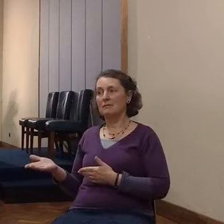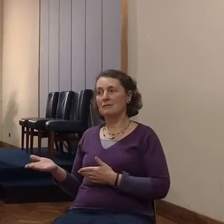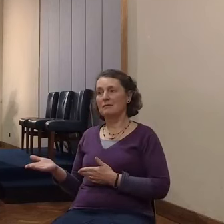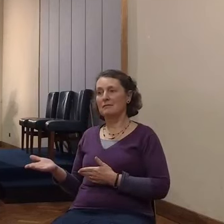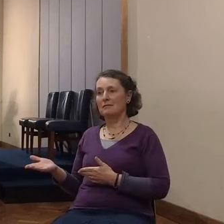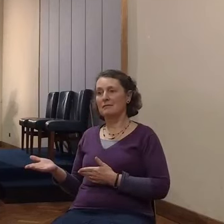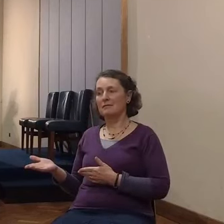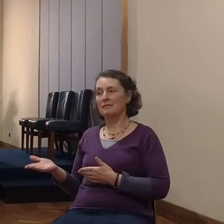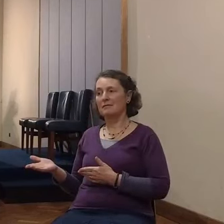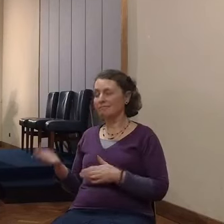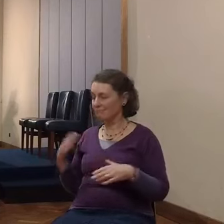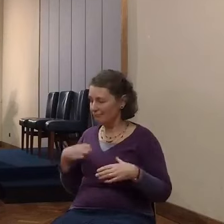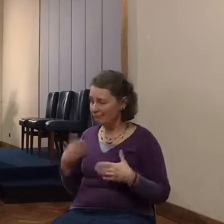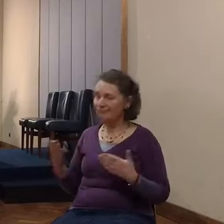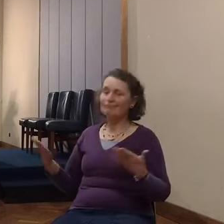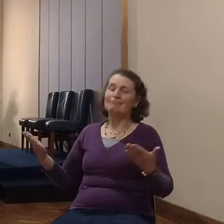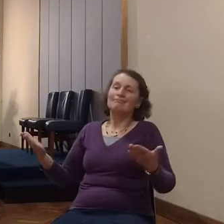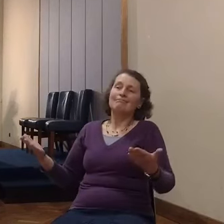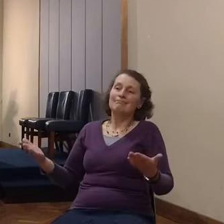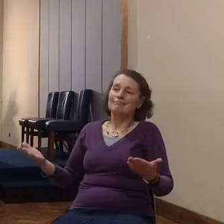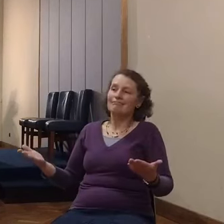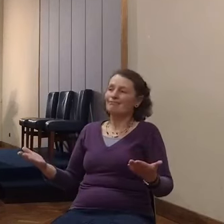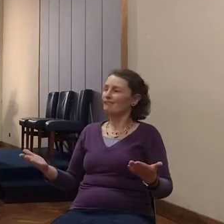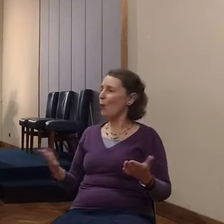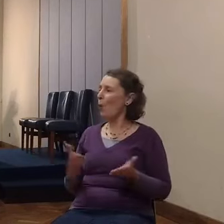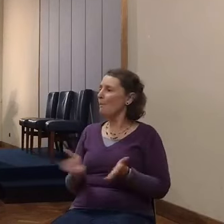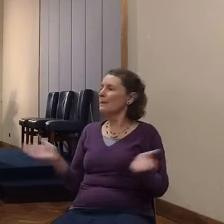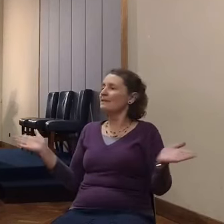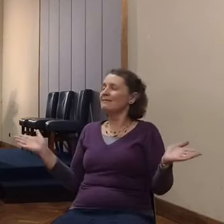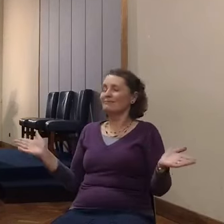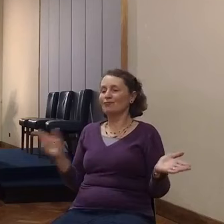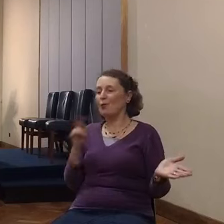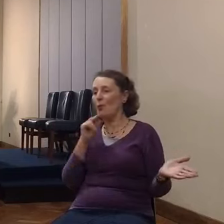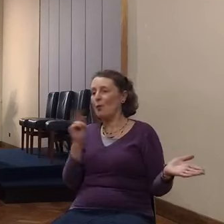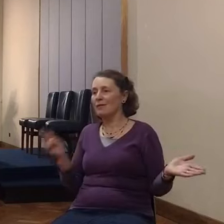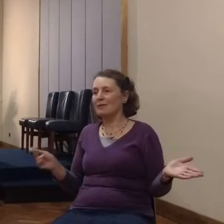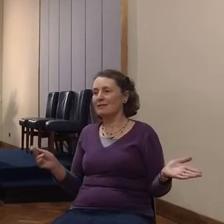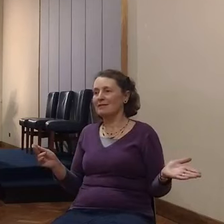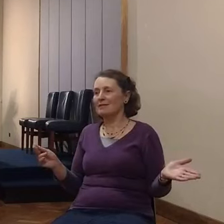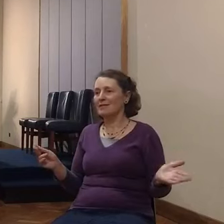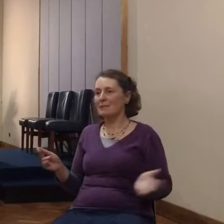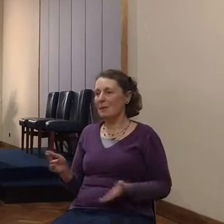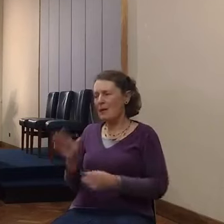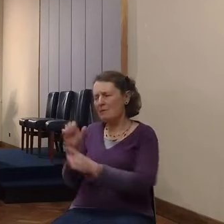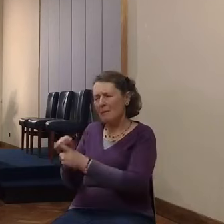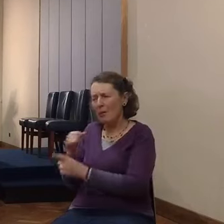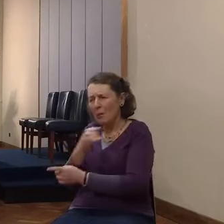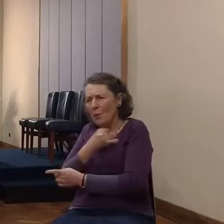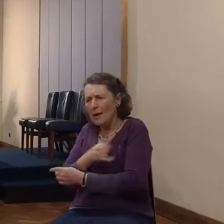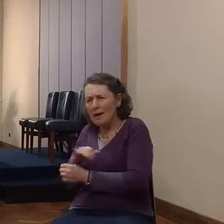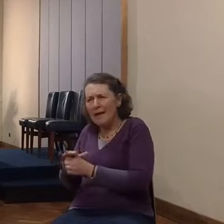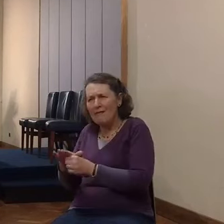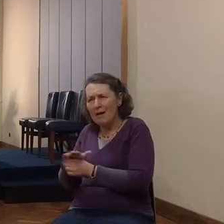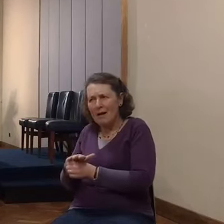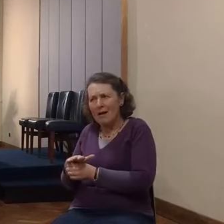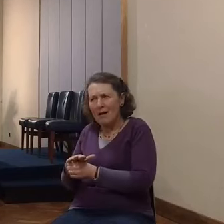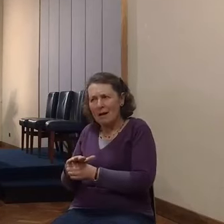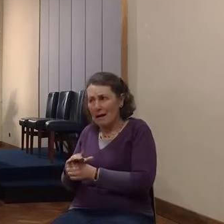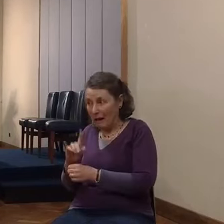very free to express herself. Perhaps they just detect the weakness. Can she really keep this absolutely quiet?